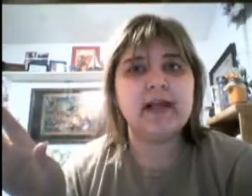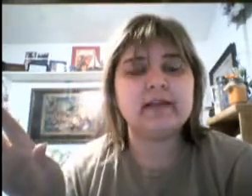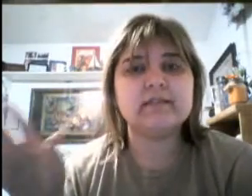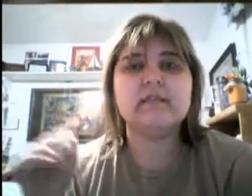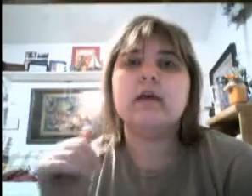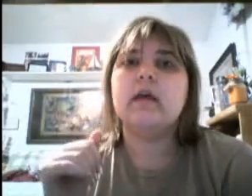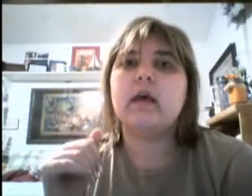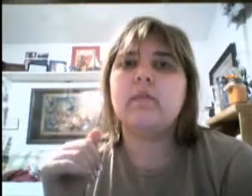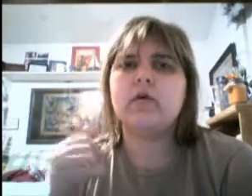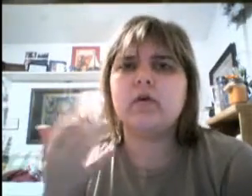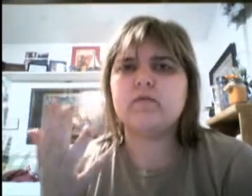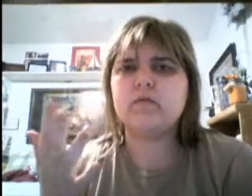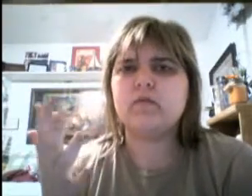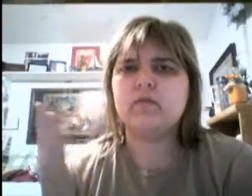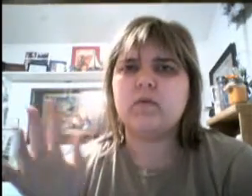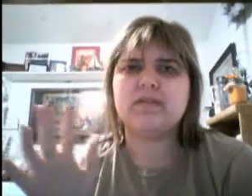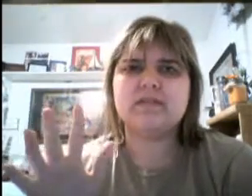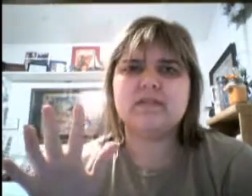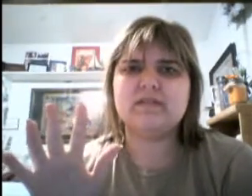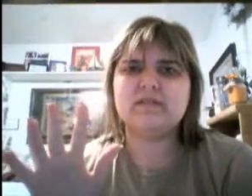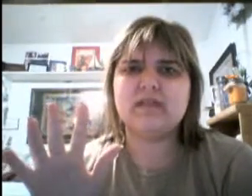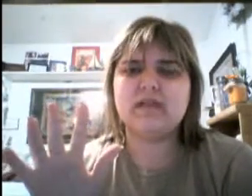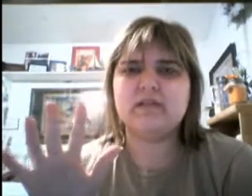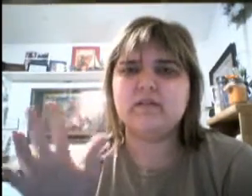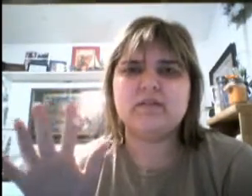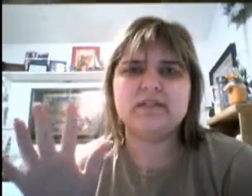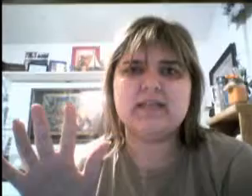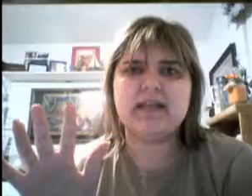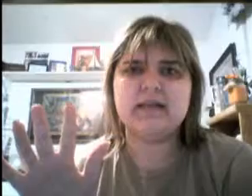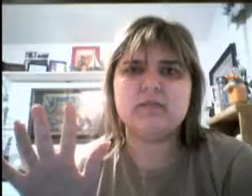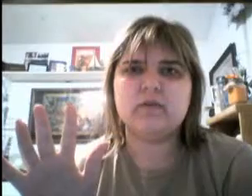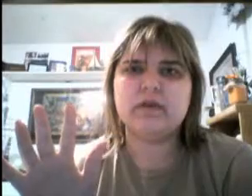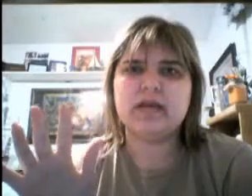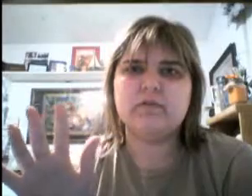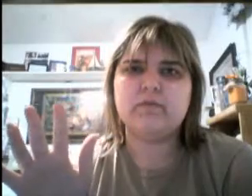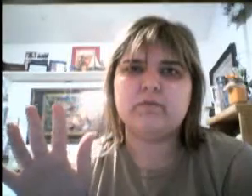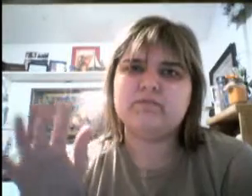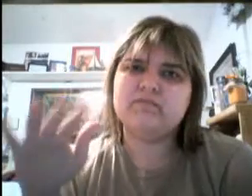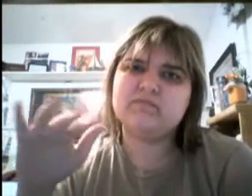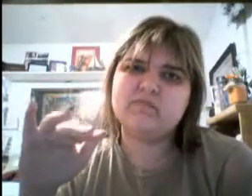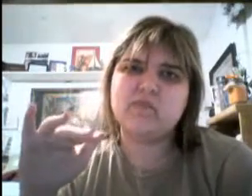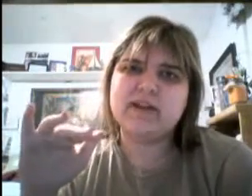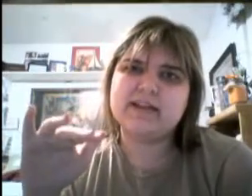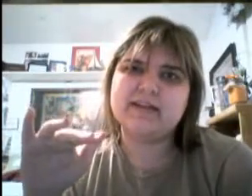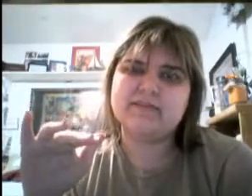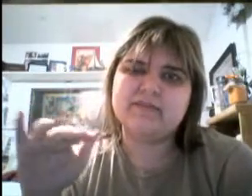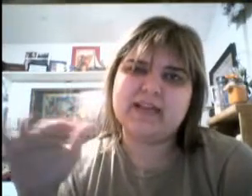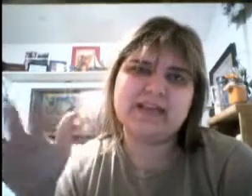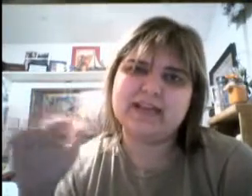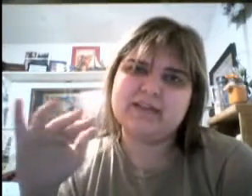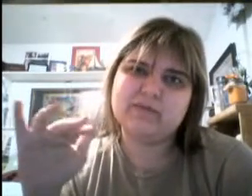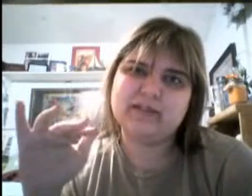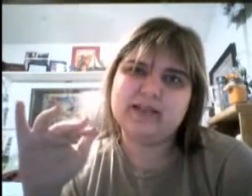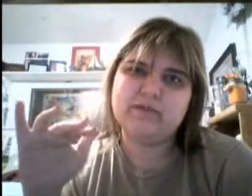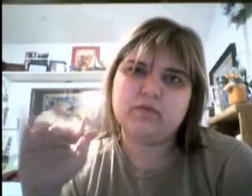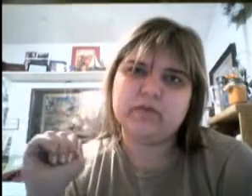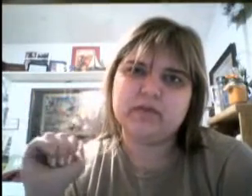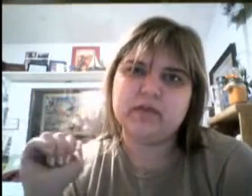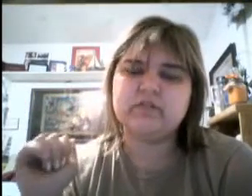last, I'll go over the ones, the movies that were kind of more negative, like I didn't really care for as much.